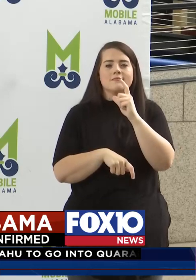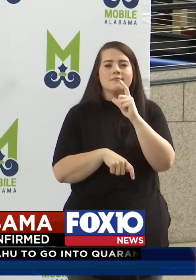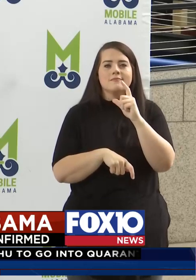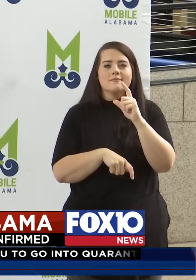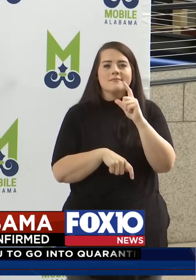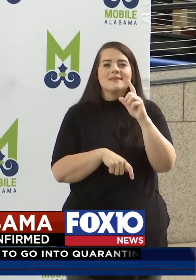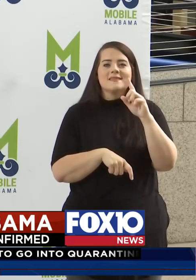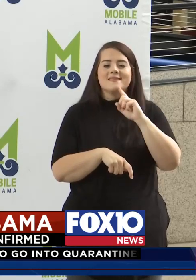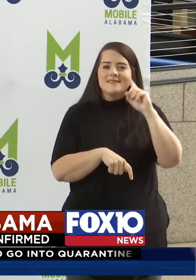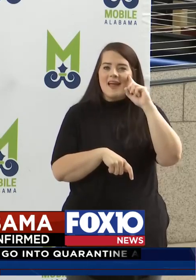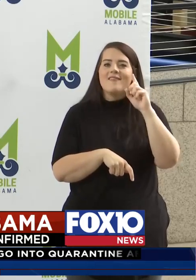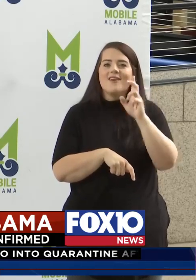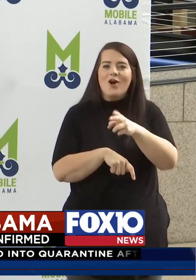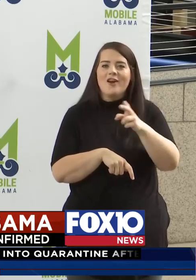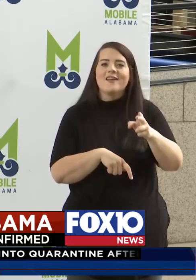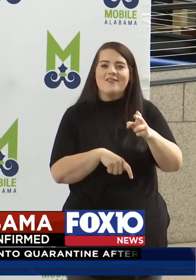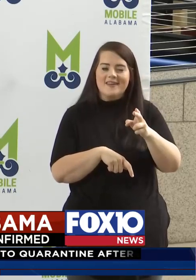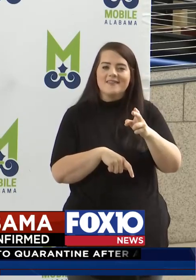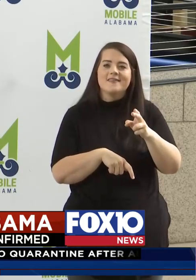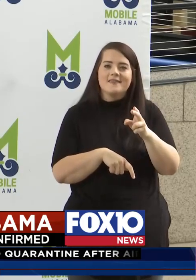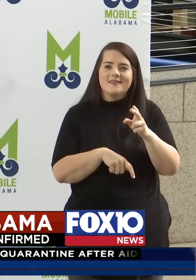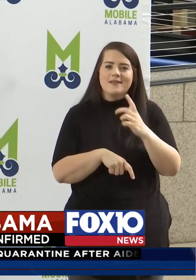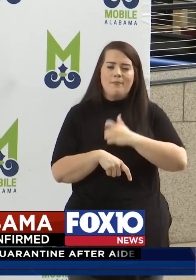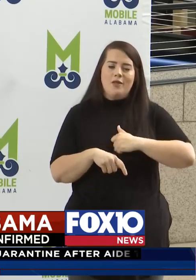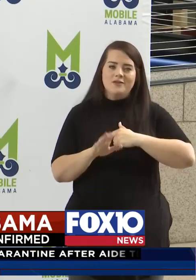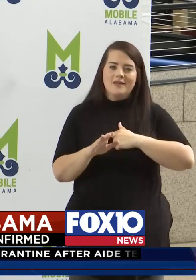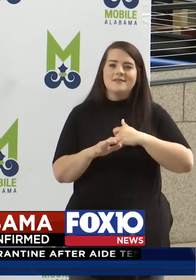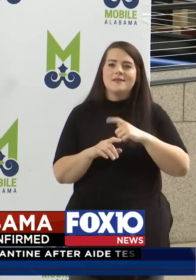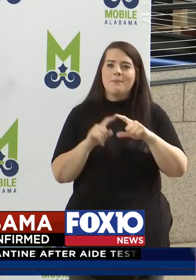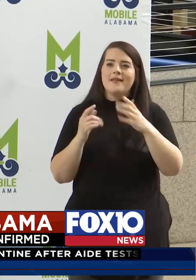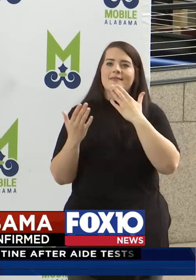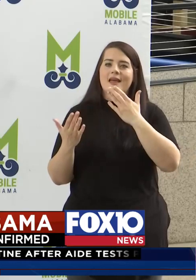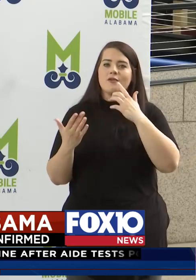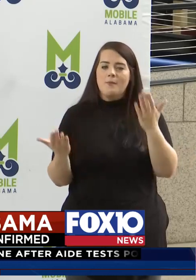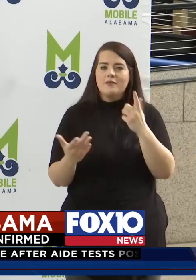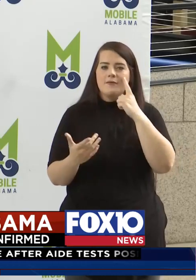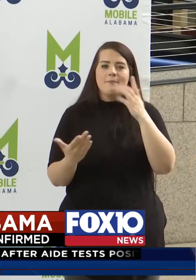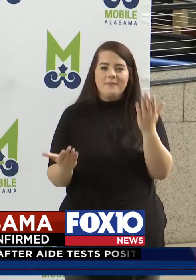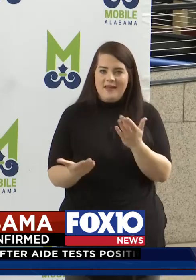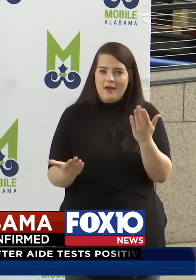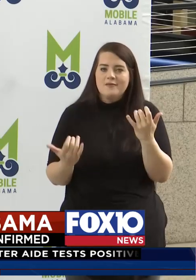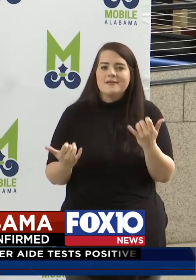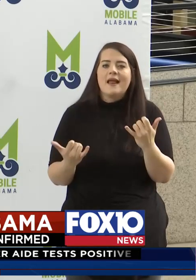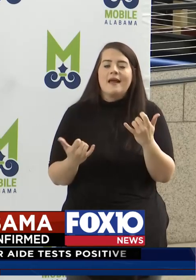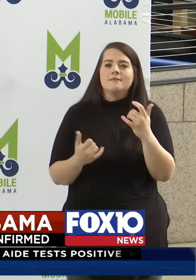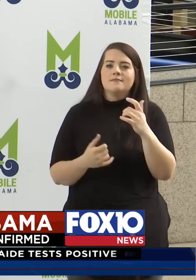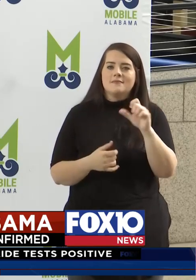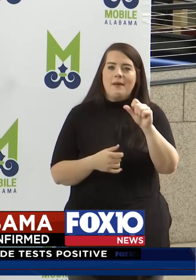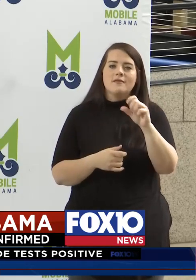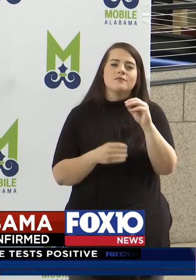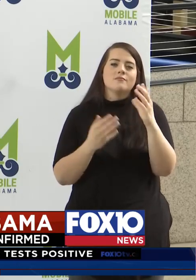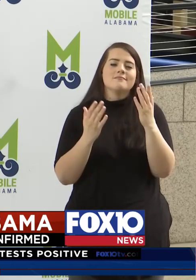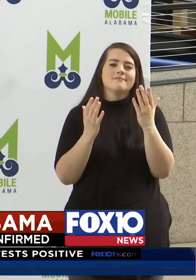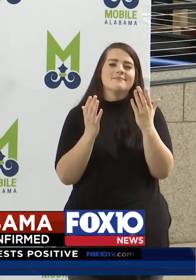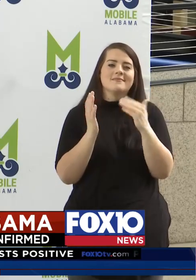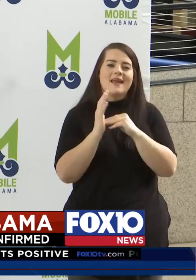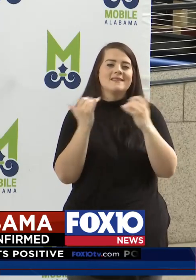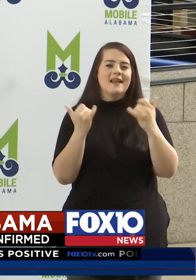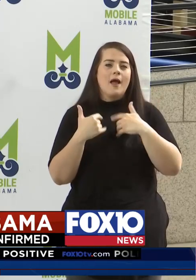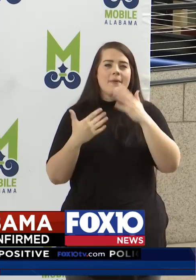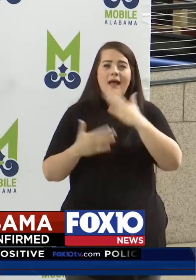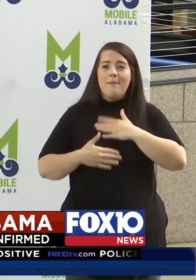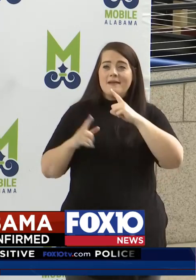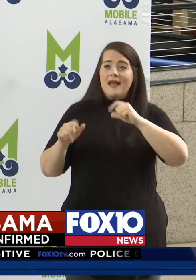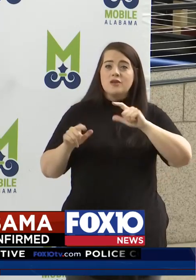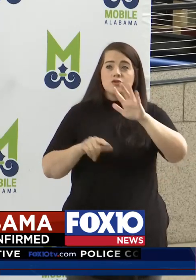audio impaired or hearing impaired, I apologize for that. But thank you so much for being here, Samantha. So at this time, I'll be glad to answer